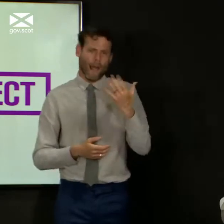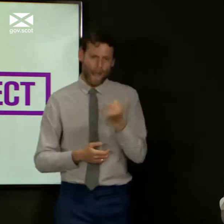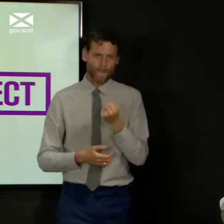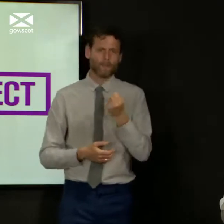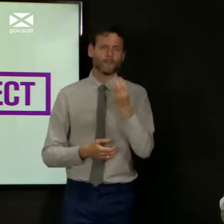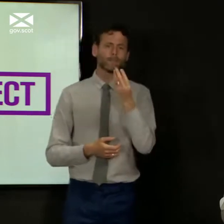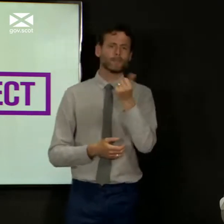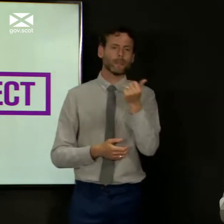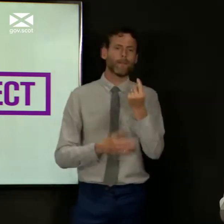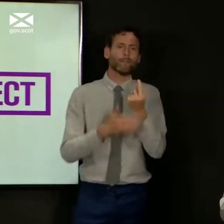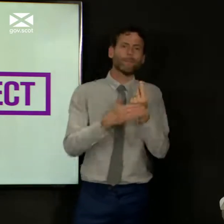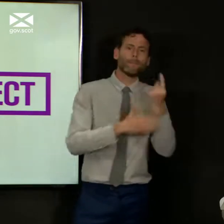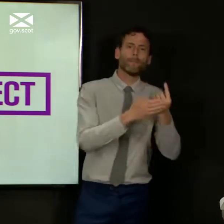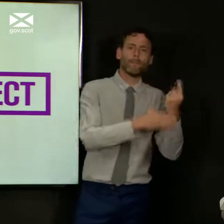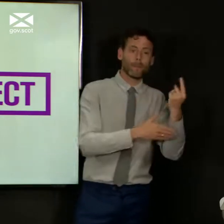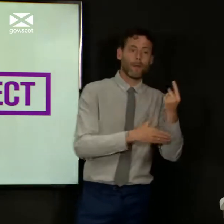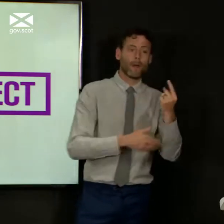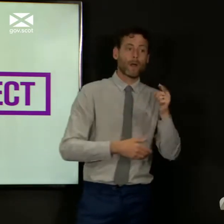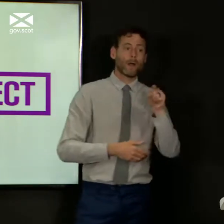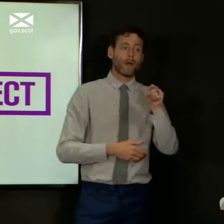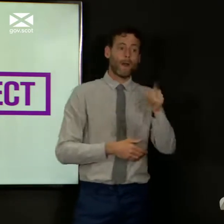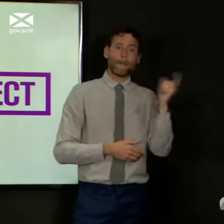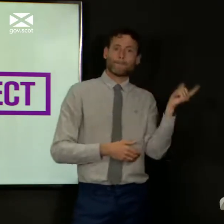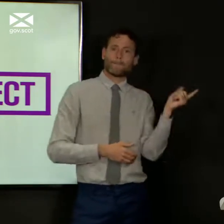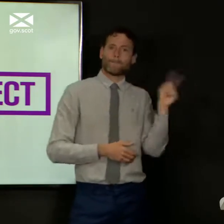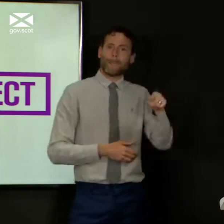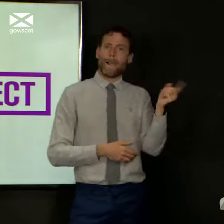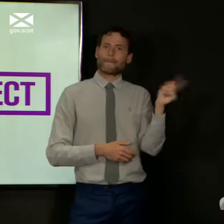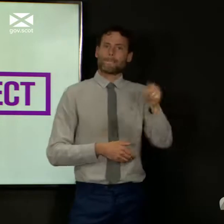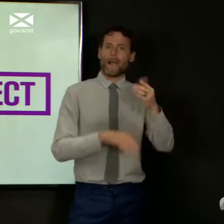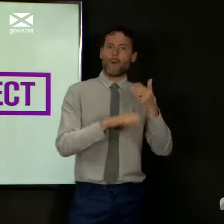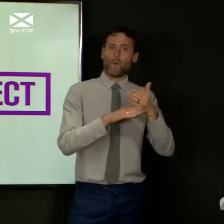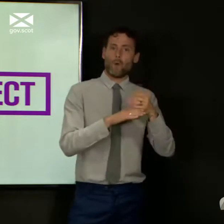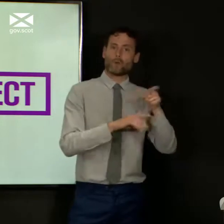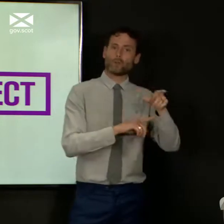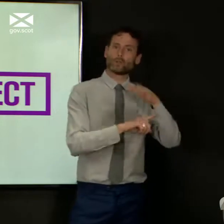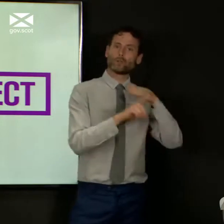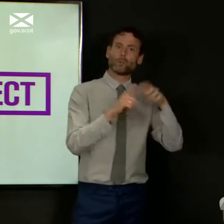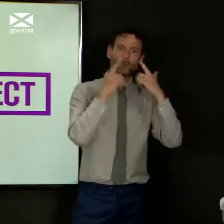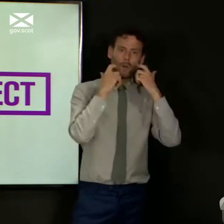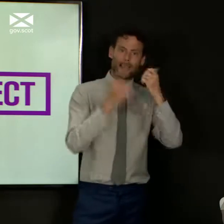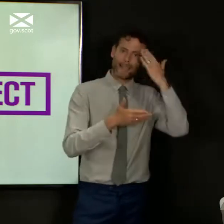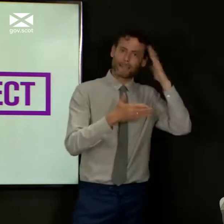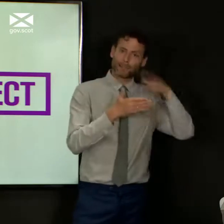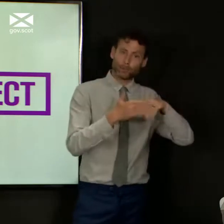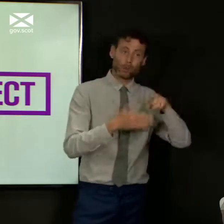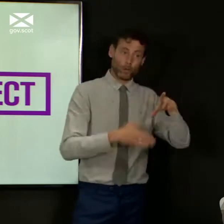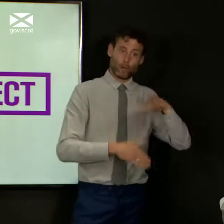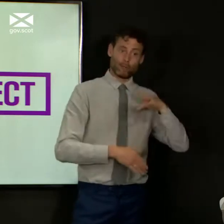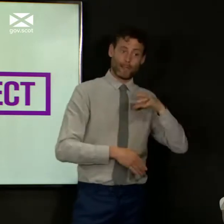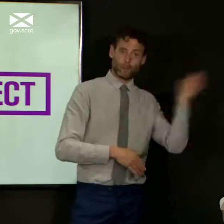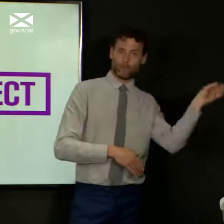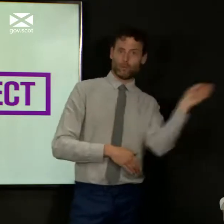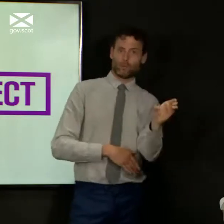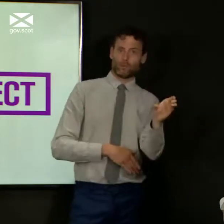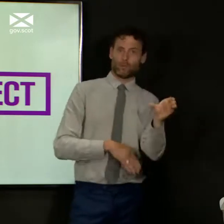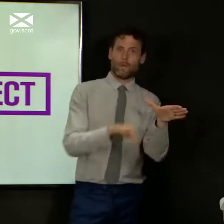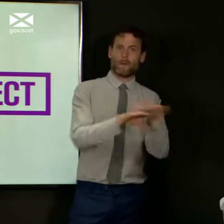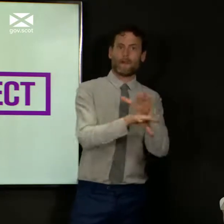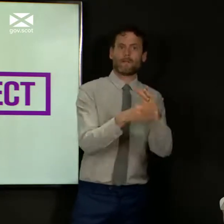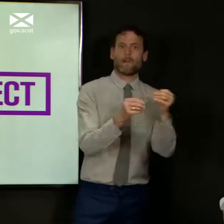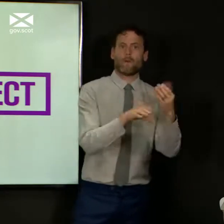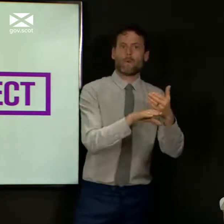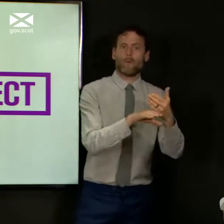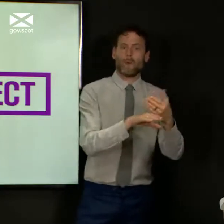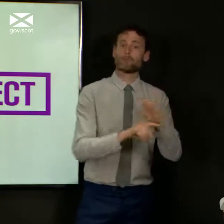individuals who are returners with social care experience ready to be deployed. And in some parts of the country,